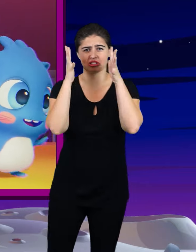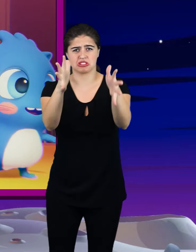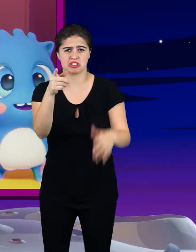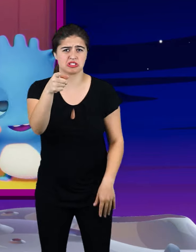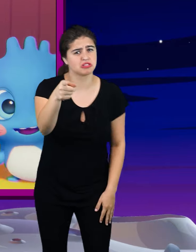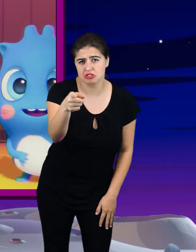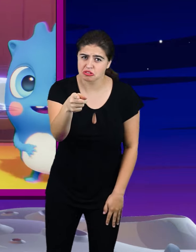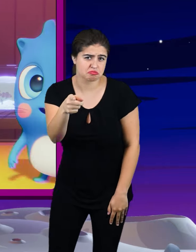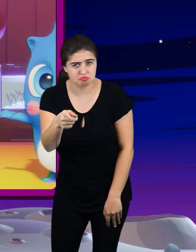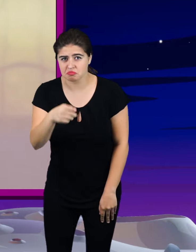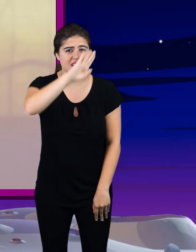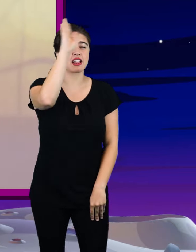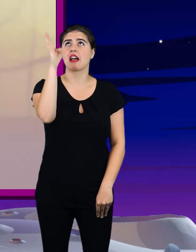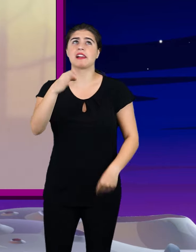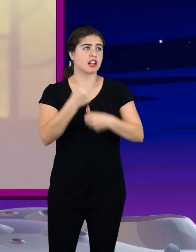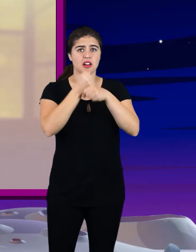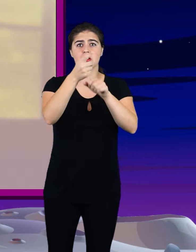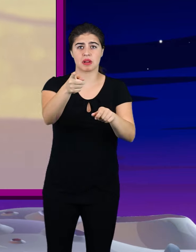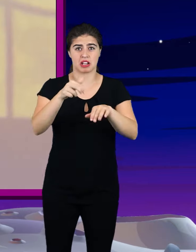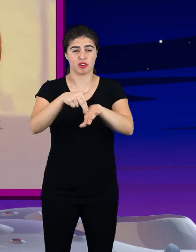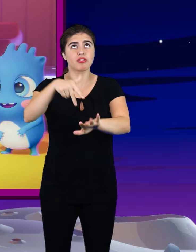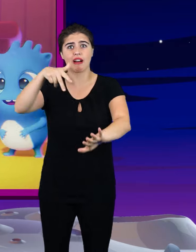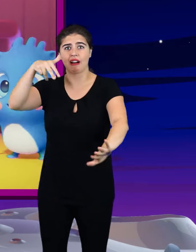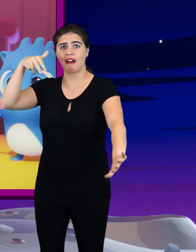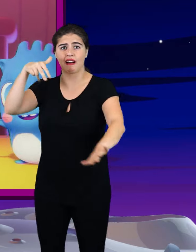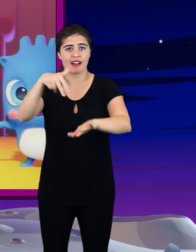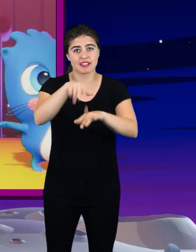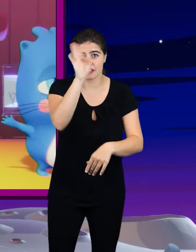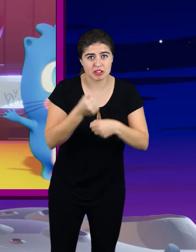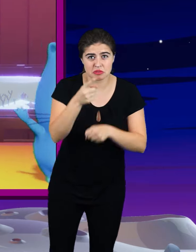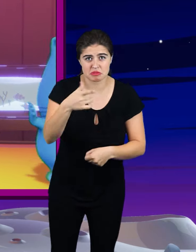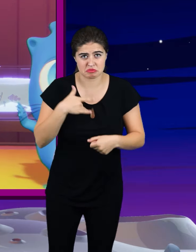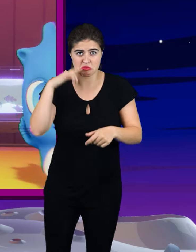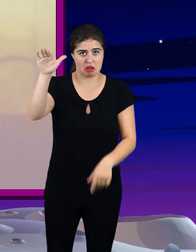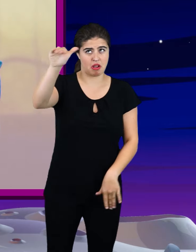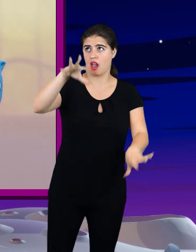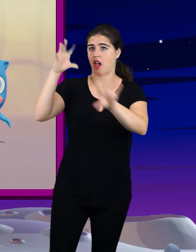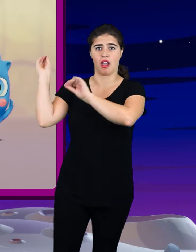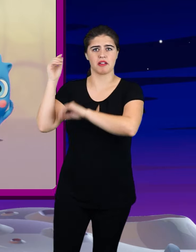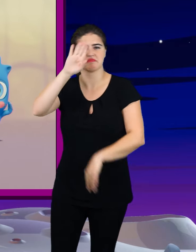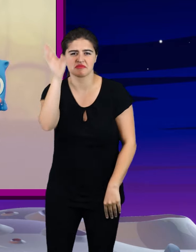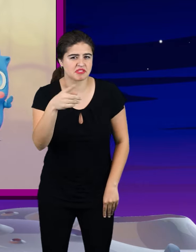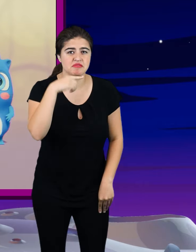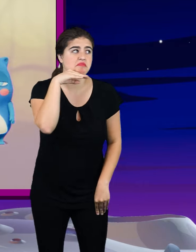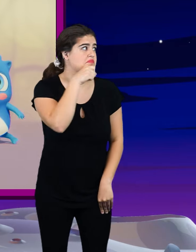you Never gonna make you cry Never gonna say goodbye Never gonna turn the